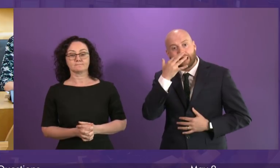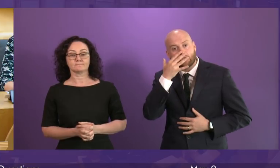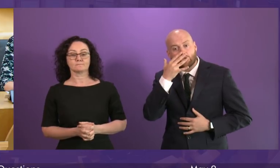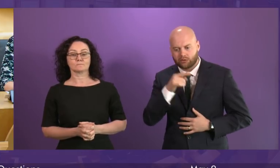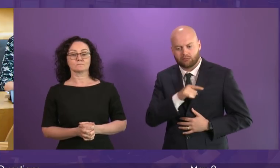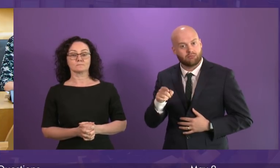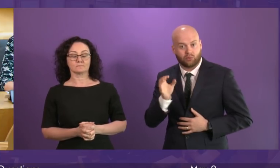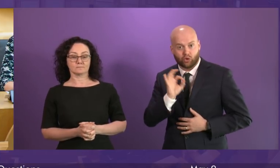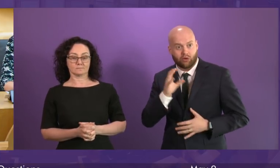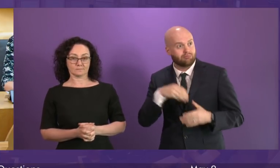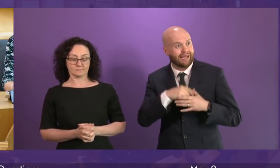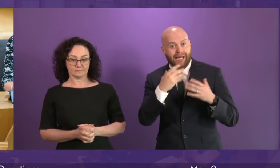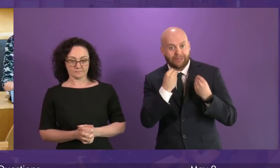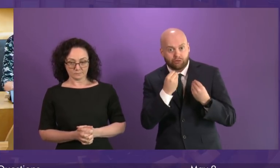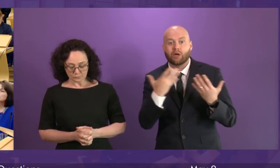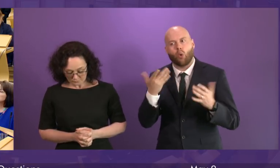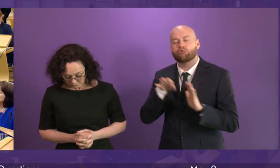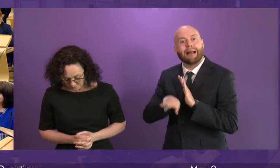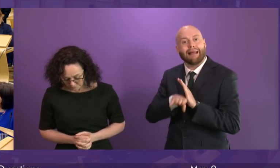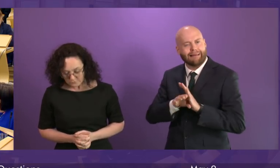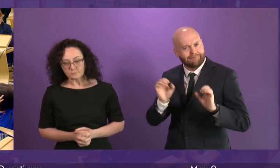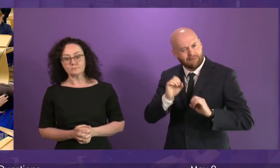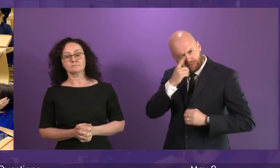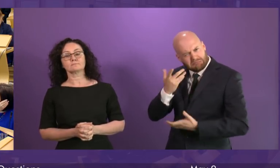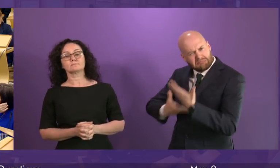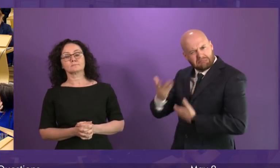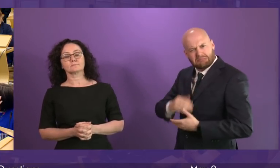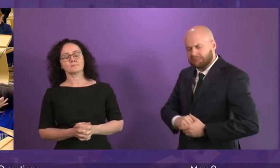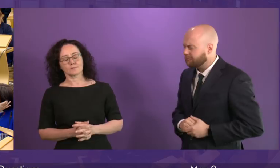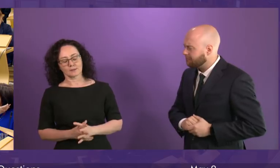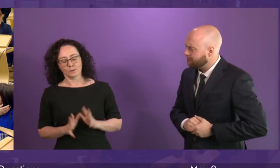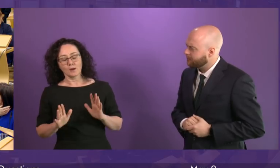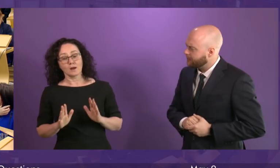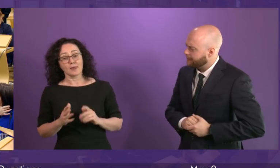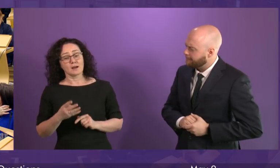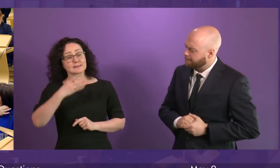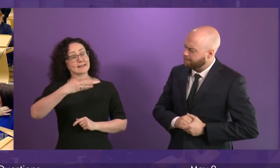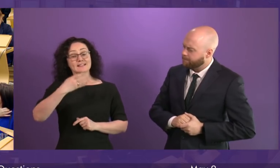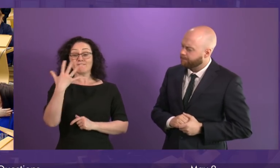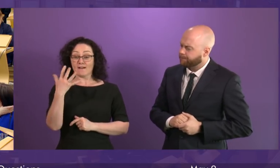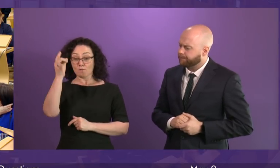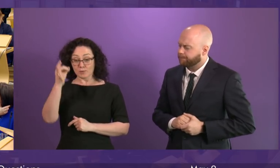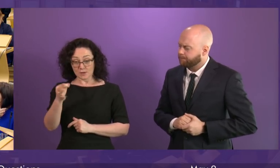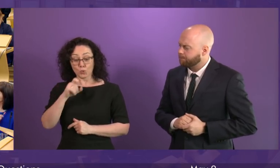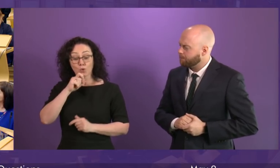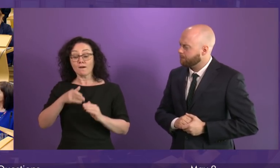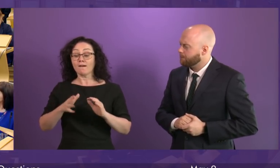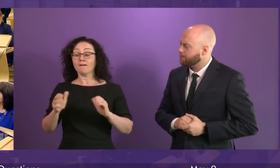are currently not in education or in any formal training? First Minister. Well there are 95% of those who